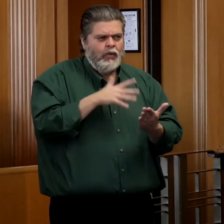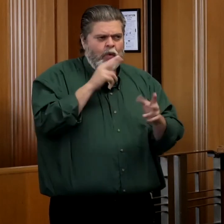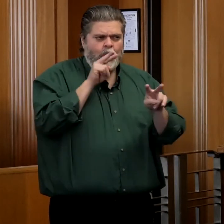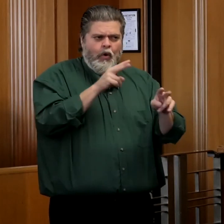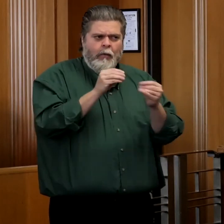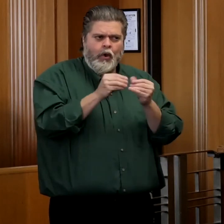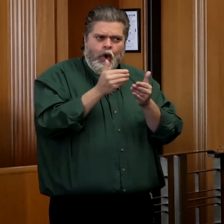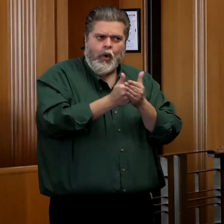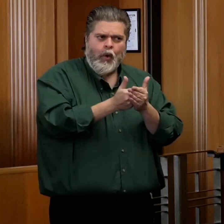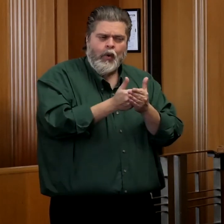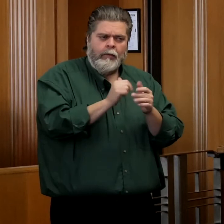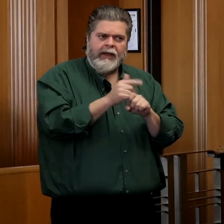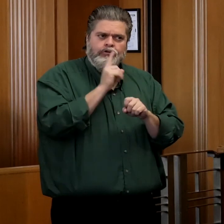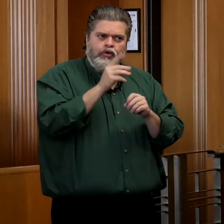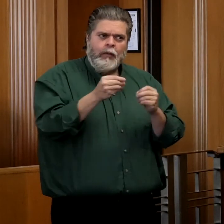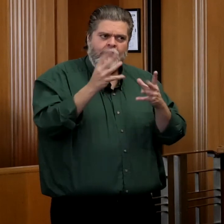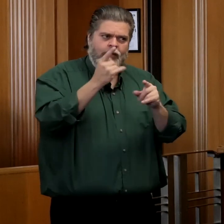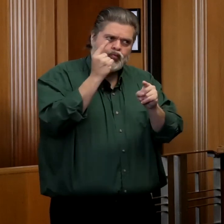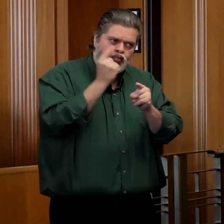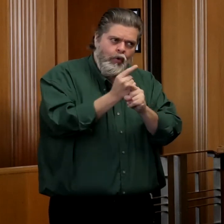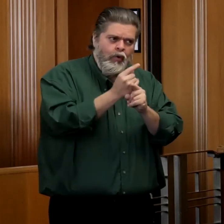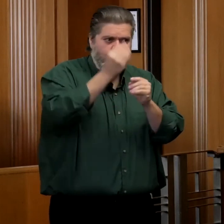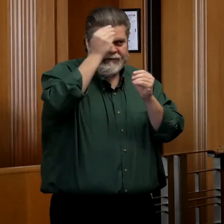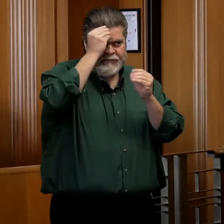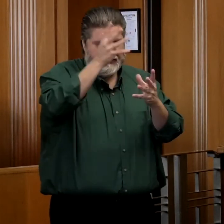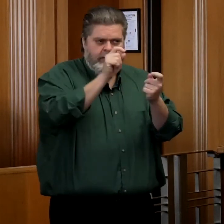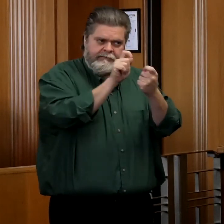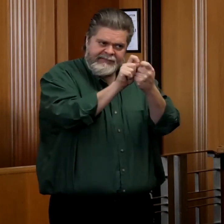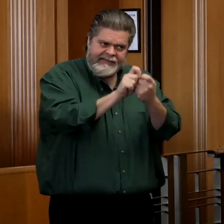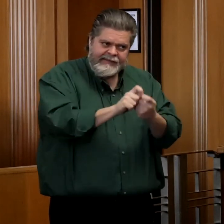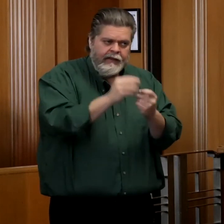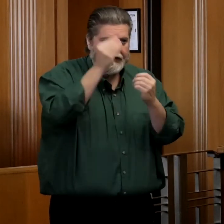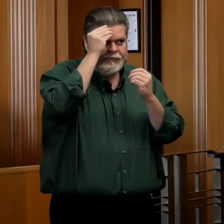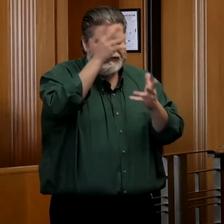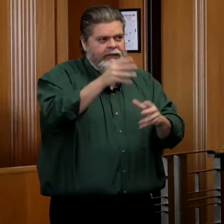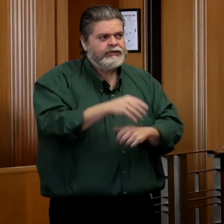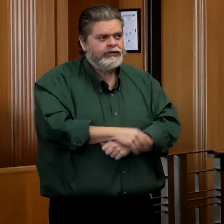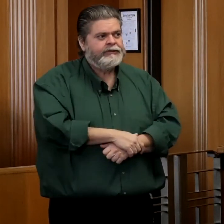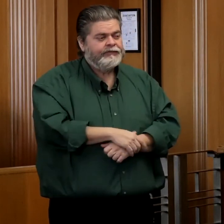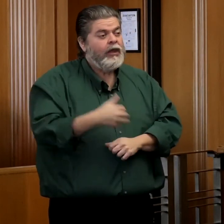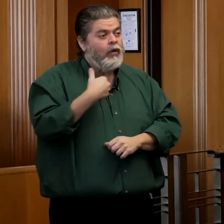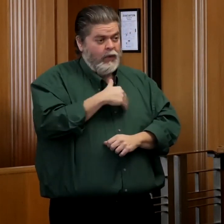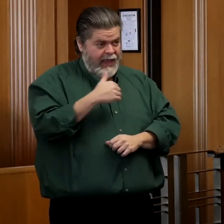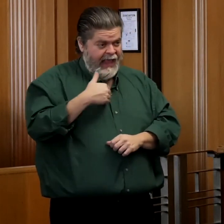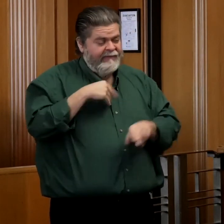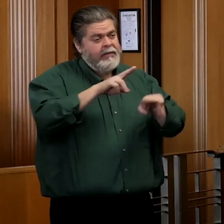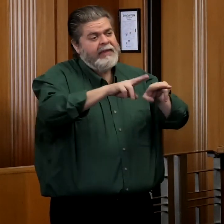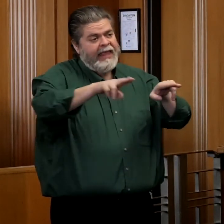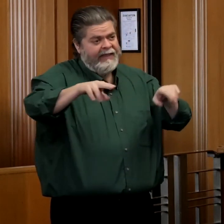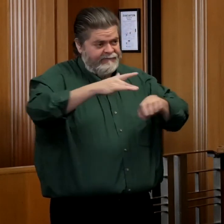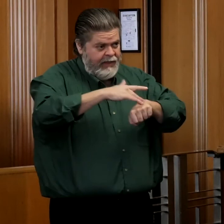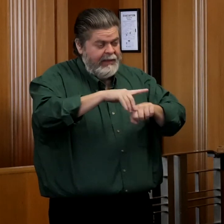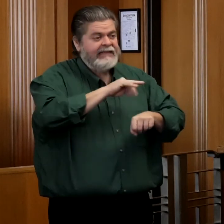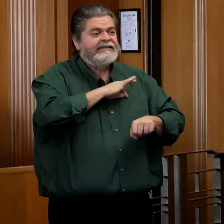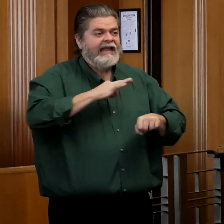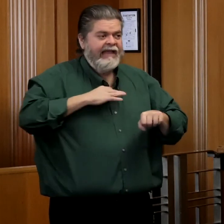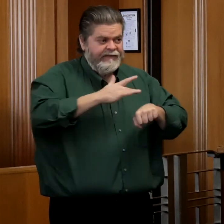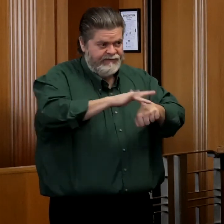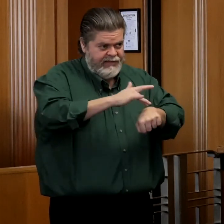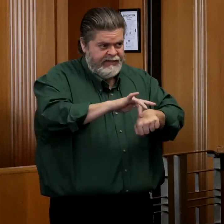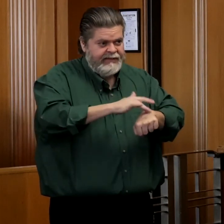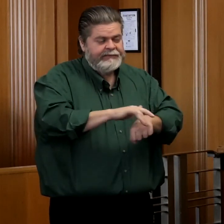watch that very closely, just so that we're providing the most accurate information. We do have bed availability, staff availability,